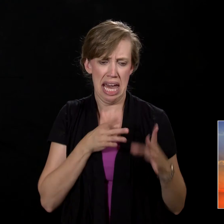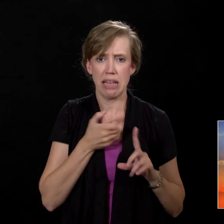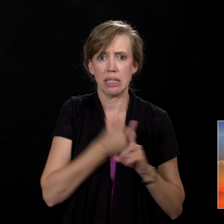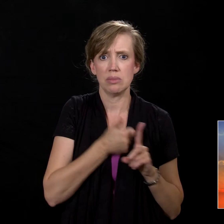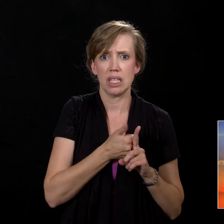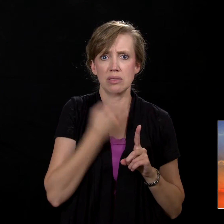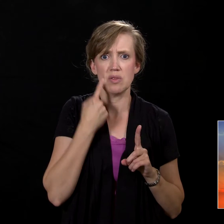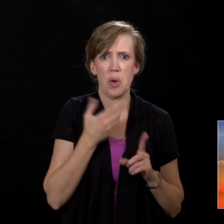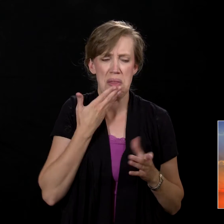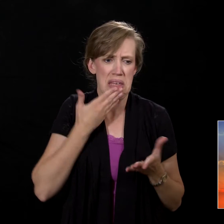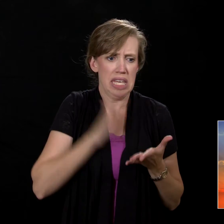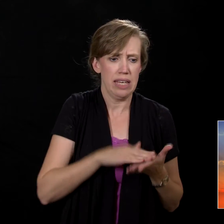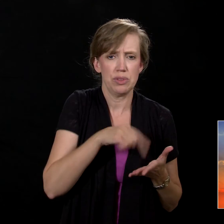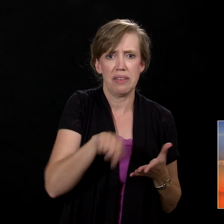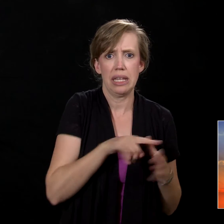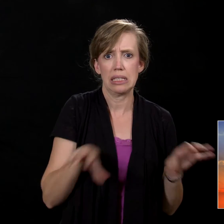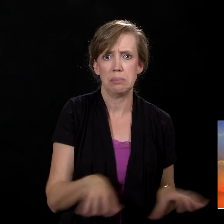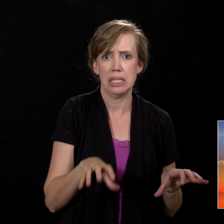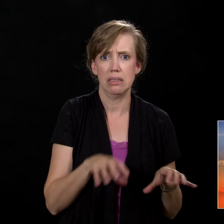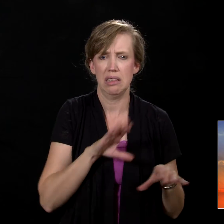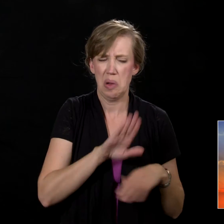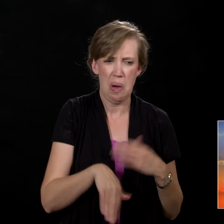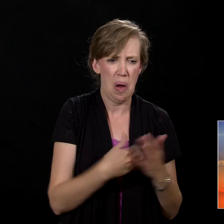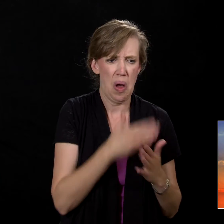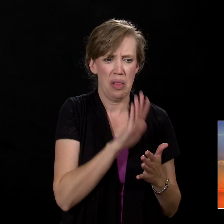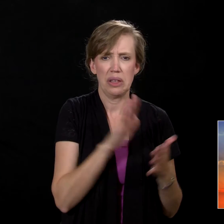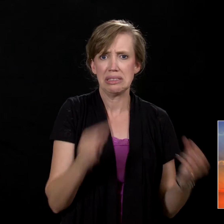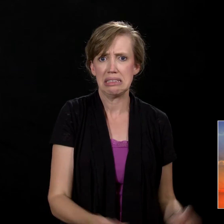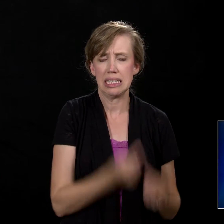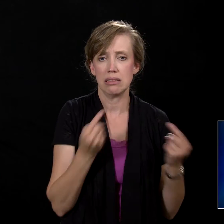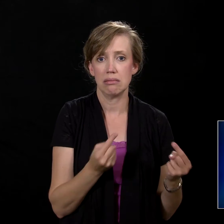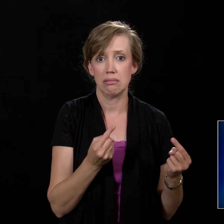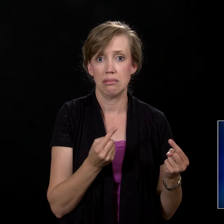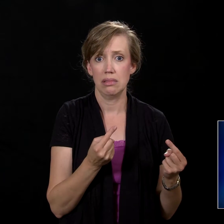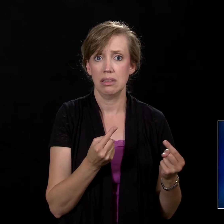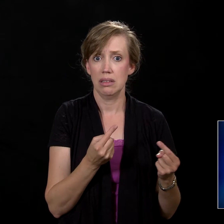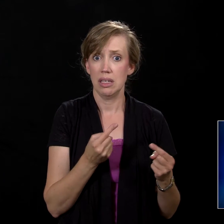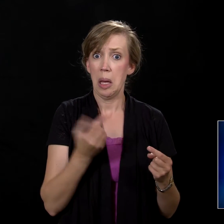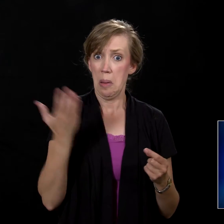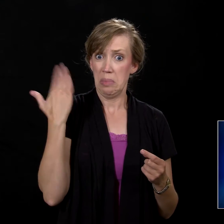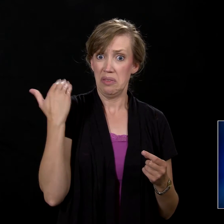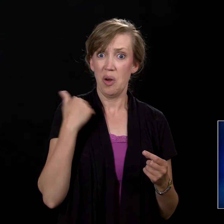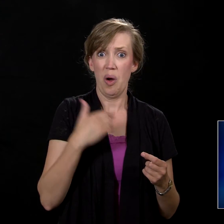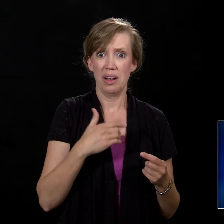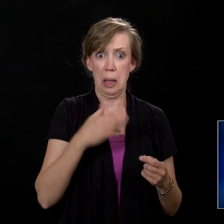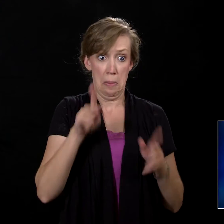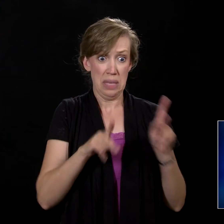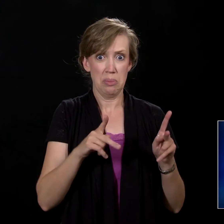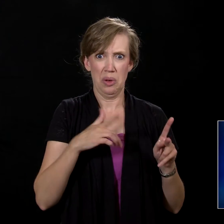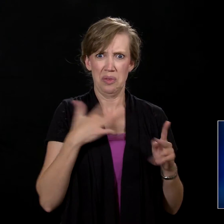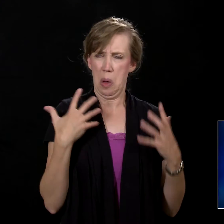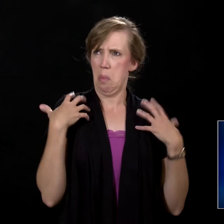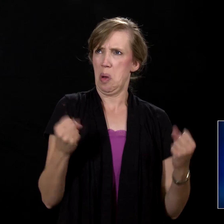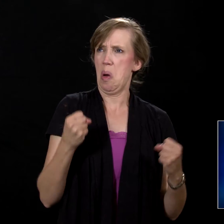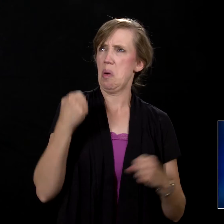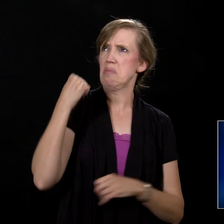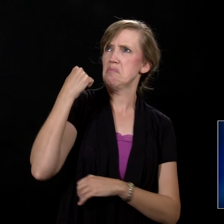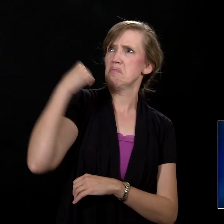for the evils which they have committed in all their abominations. People who at one time are bold about committing sin, rejecting God's will,